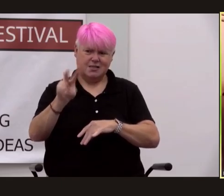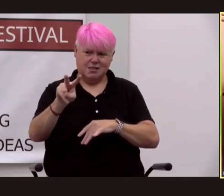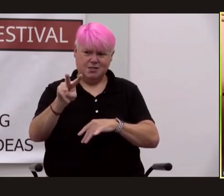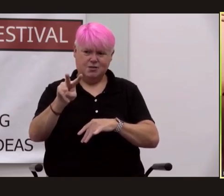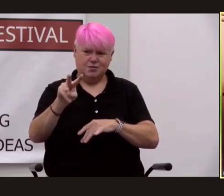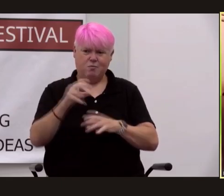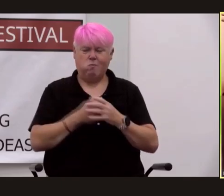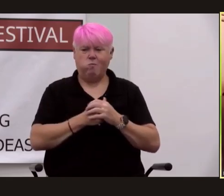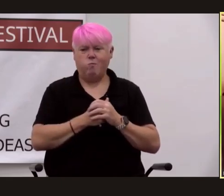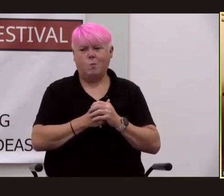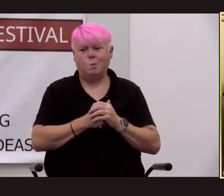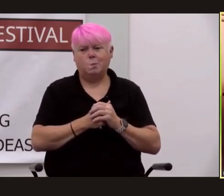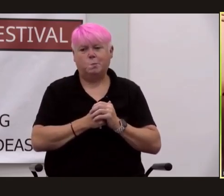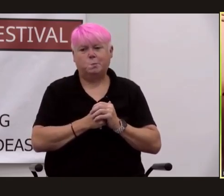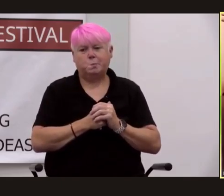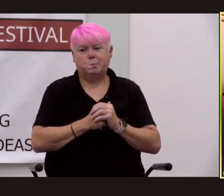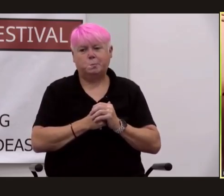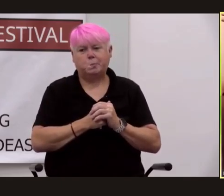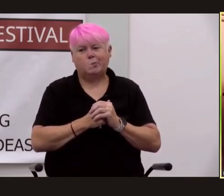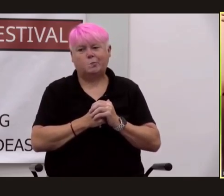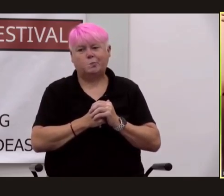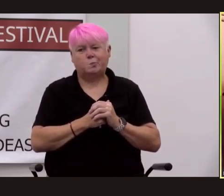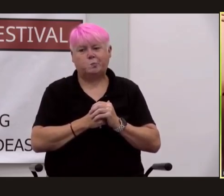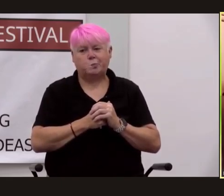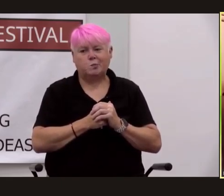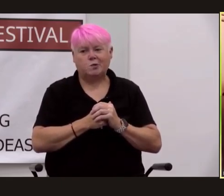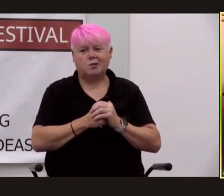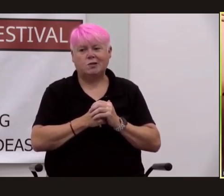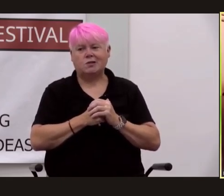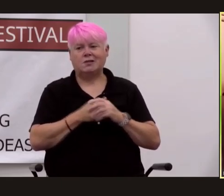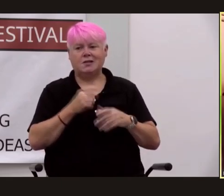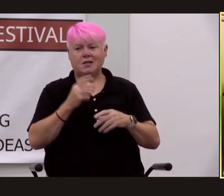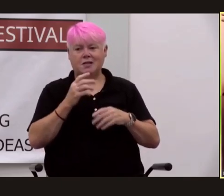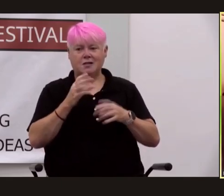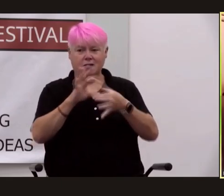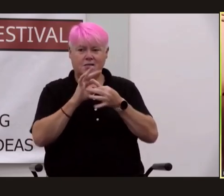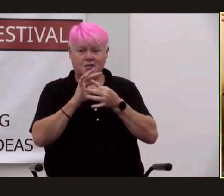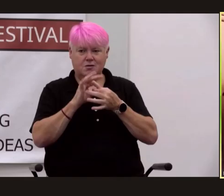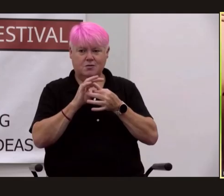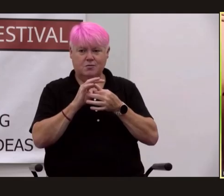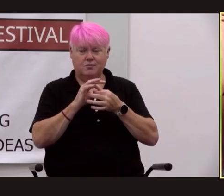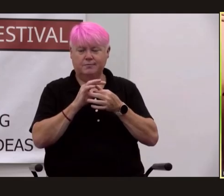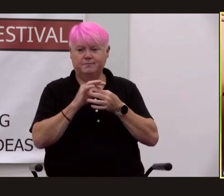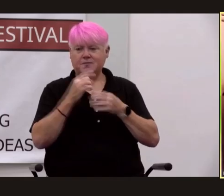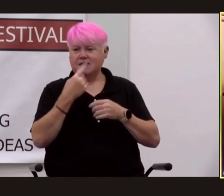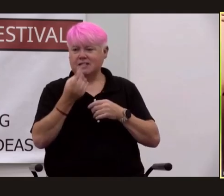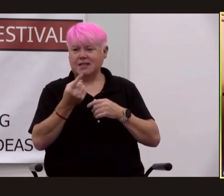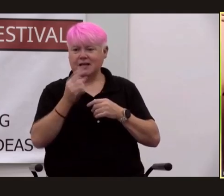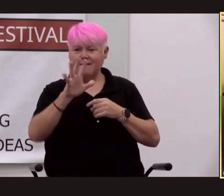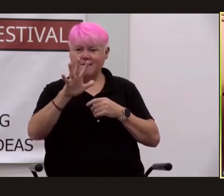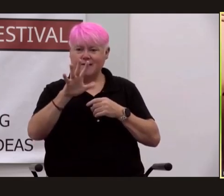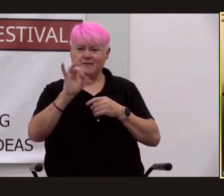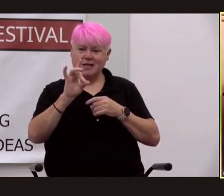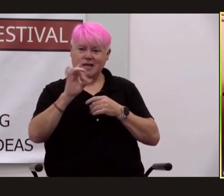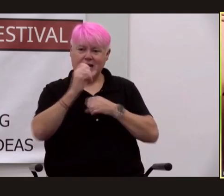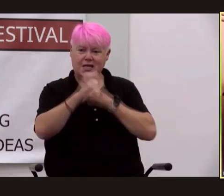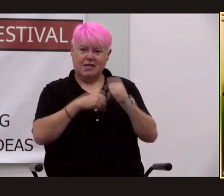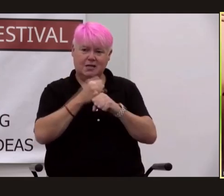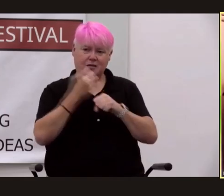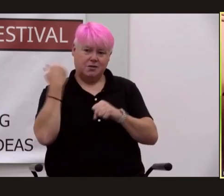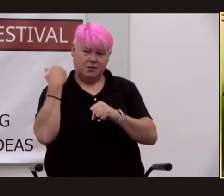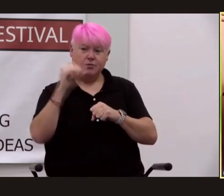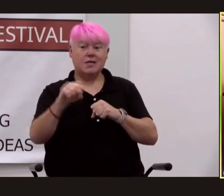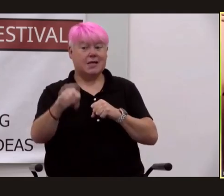classified of course during the war but in his own autobiography this is not new knowledge 58 years ago he told us yes